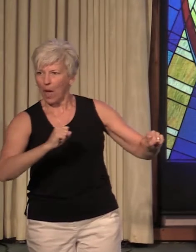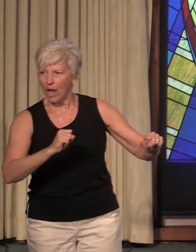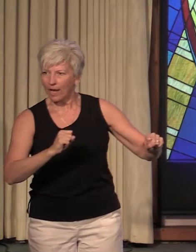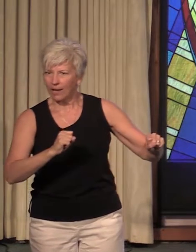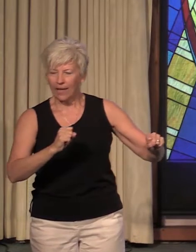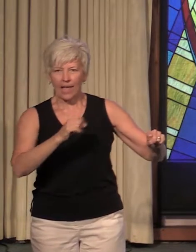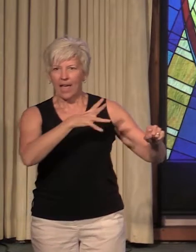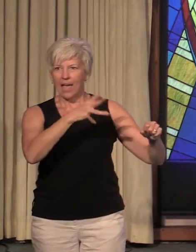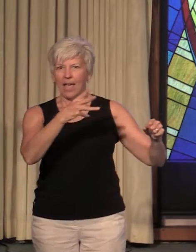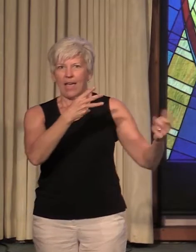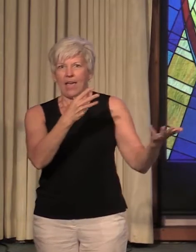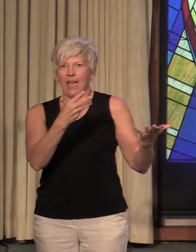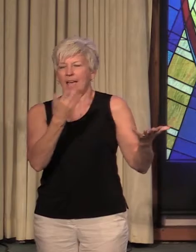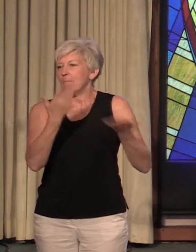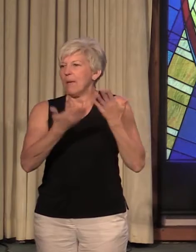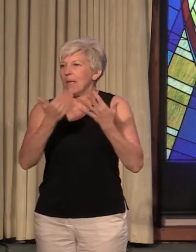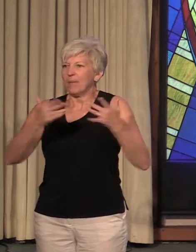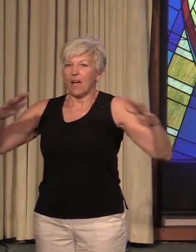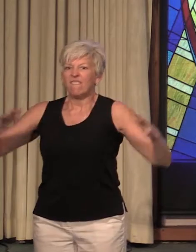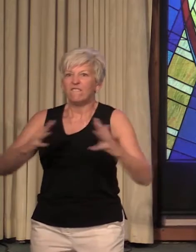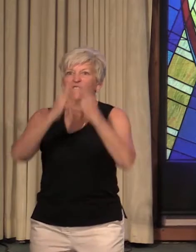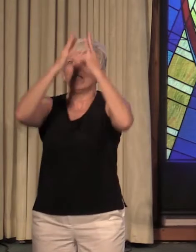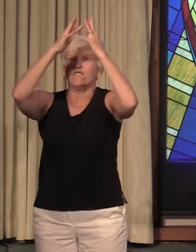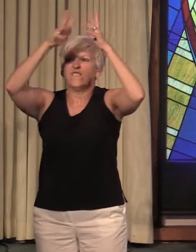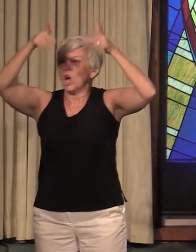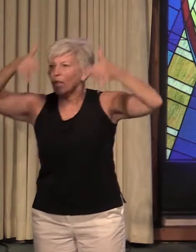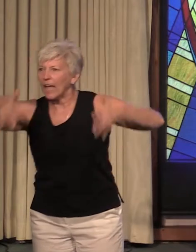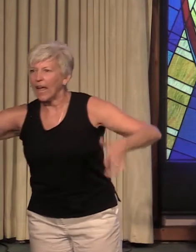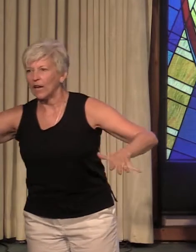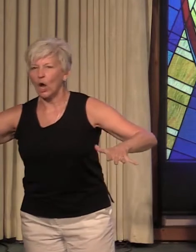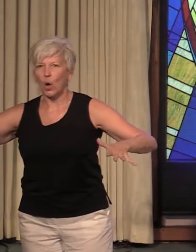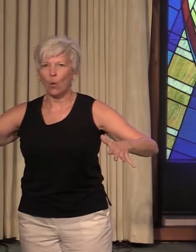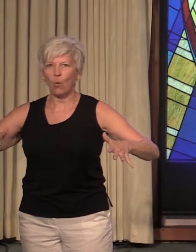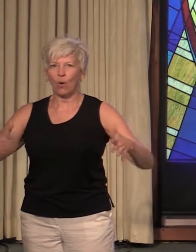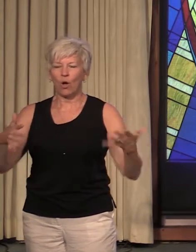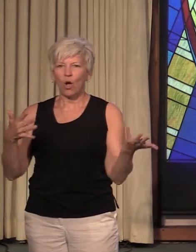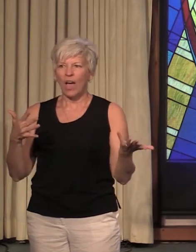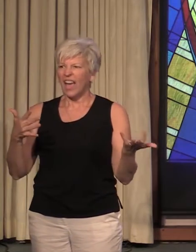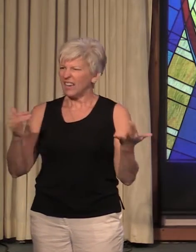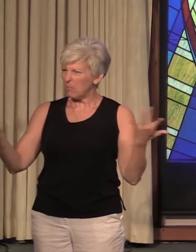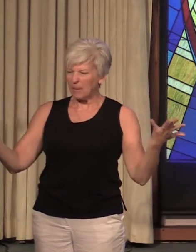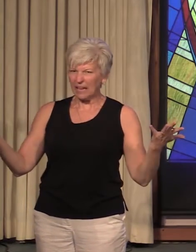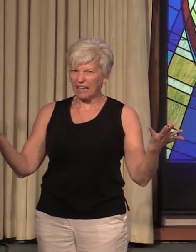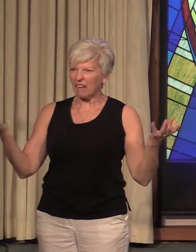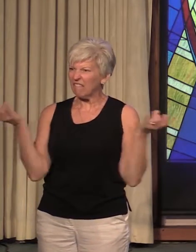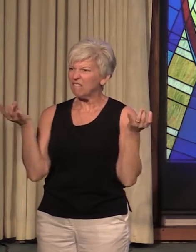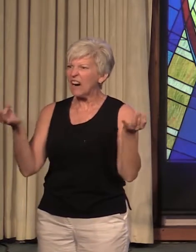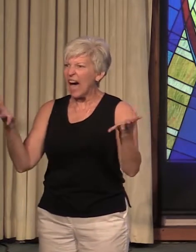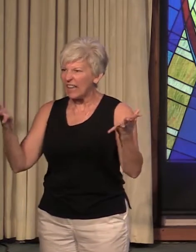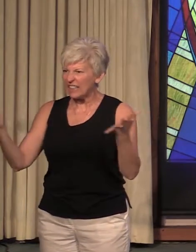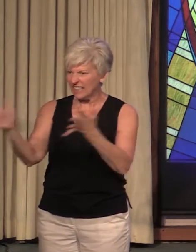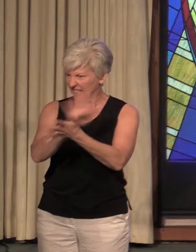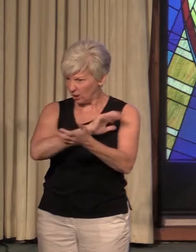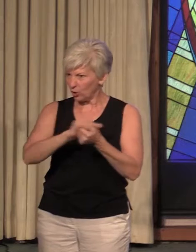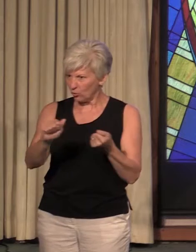a mountain, you know, maybe a volcano erupting and it being violent and destructive,